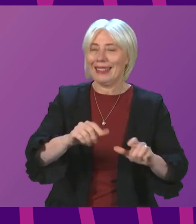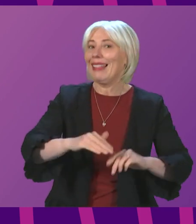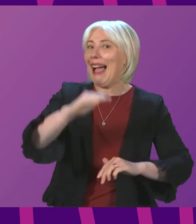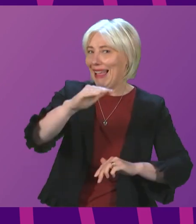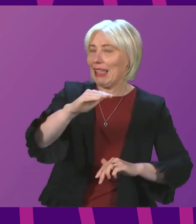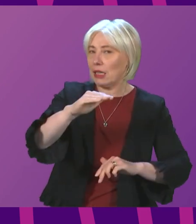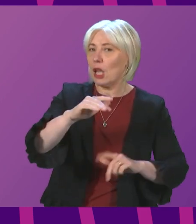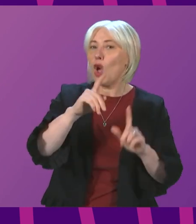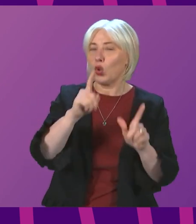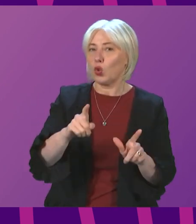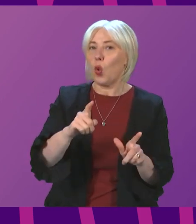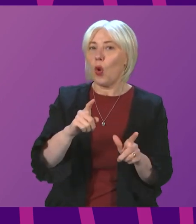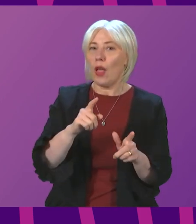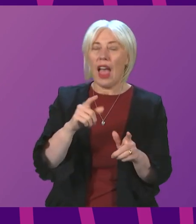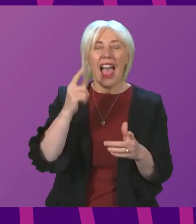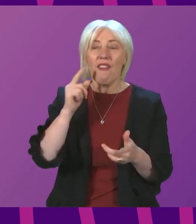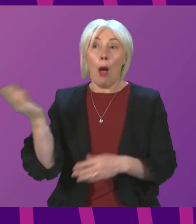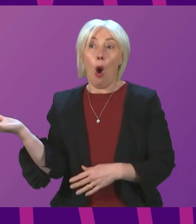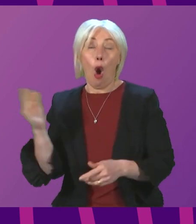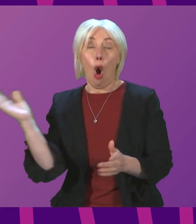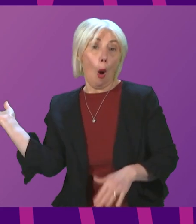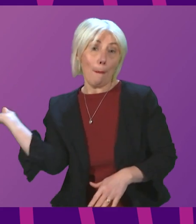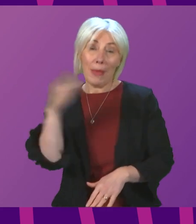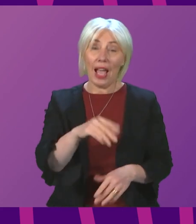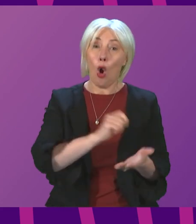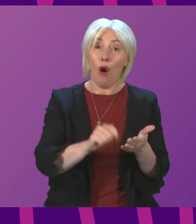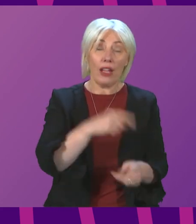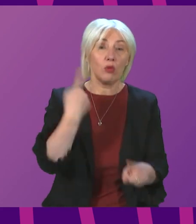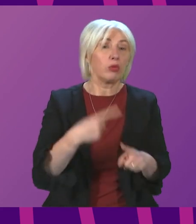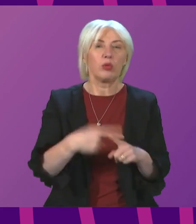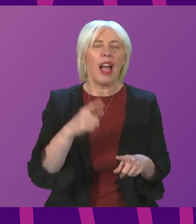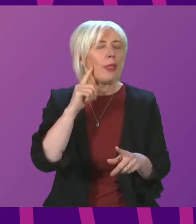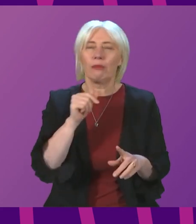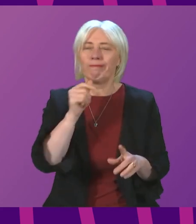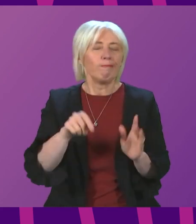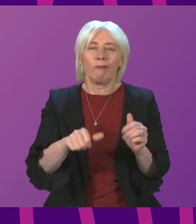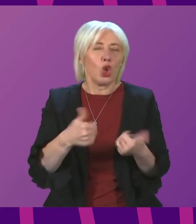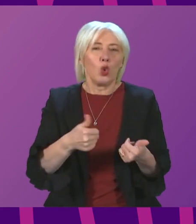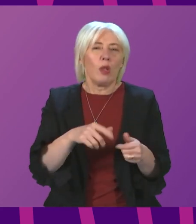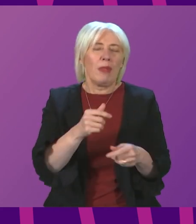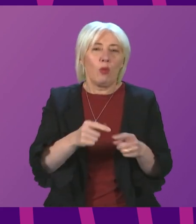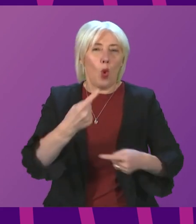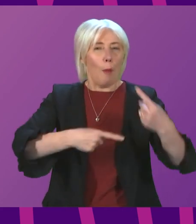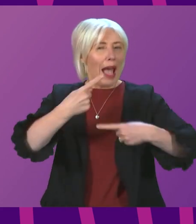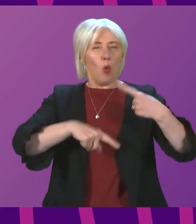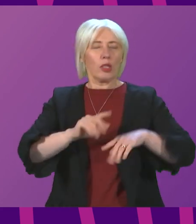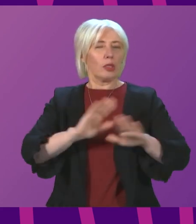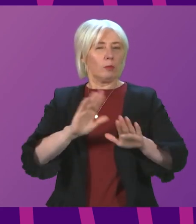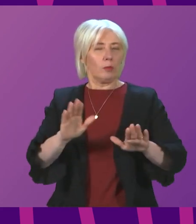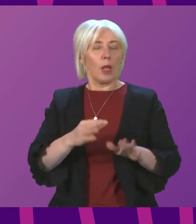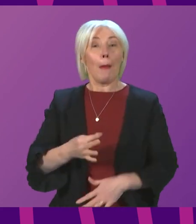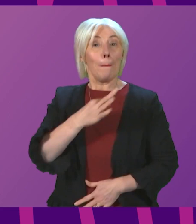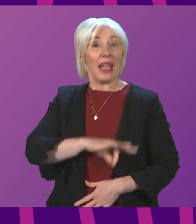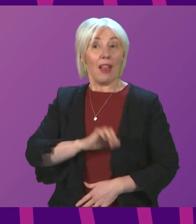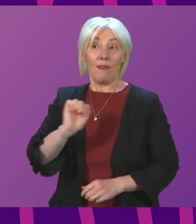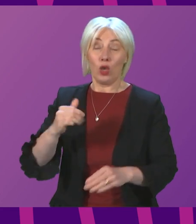is likely to be counterproductive and indeed to set progress back. But we know there are many benefits to both employees and